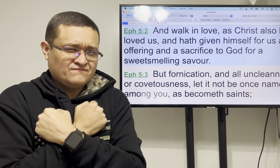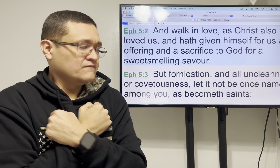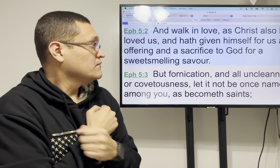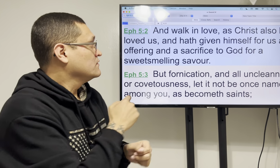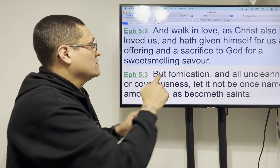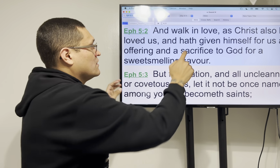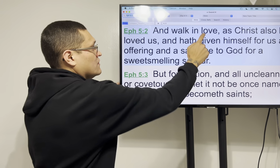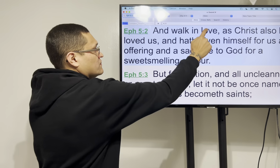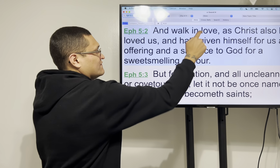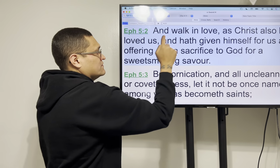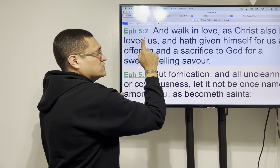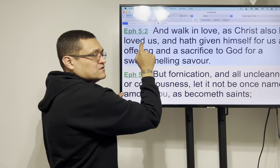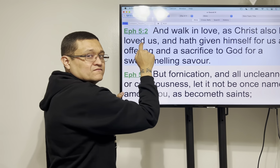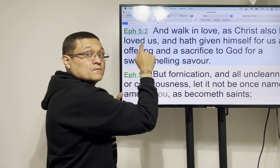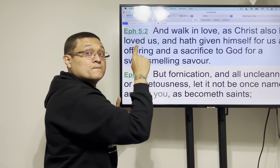so remember that word loved okay